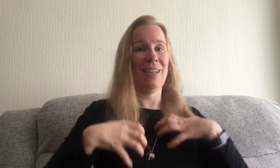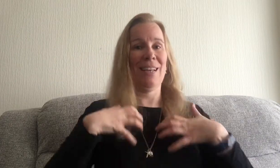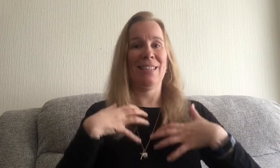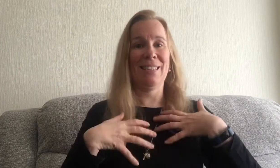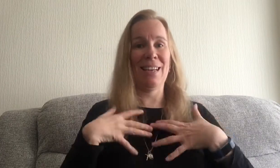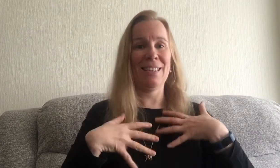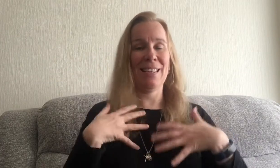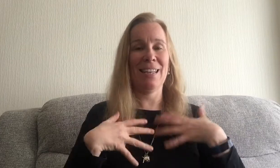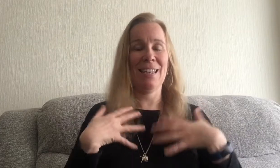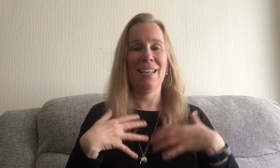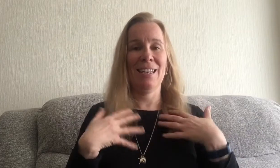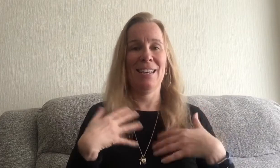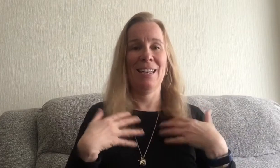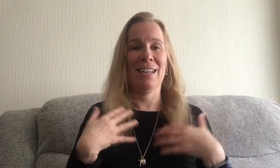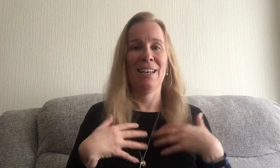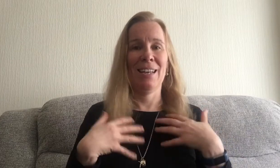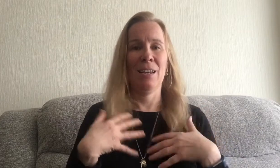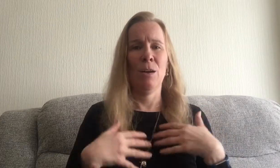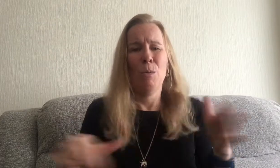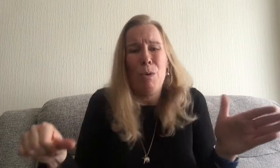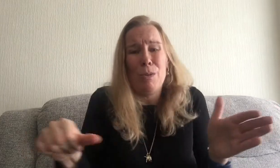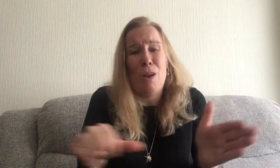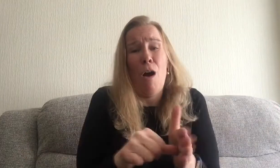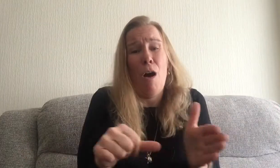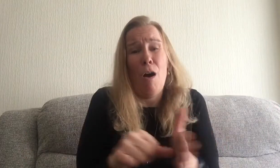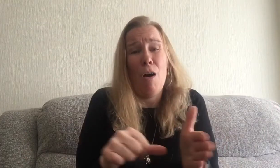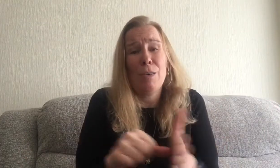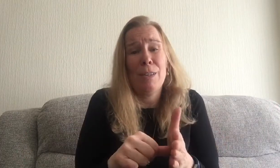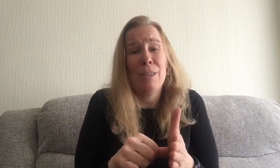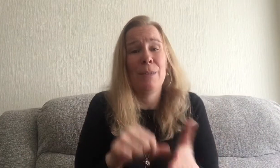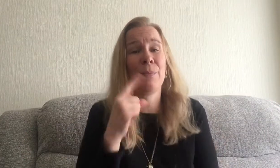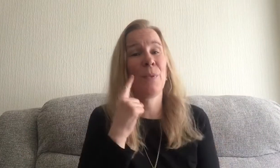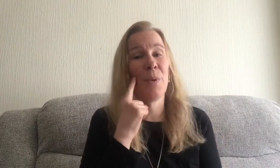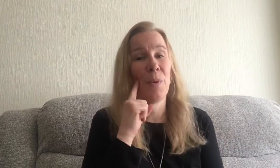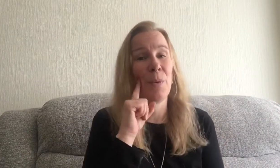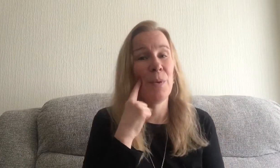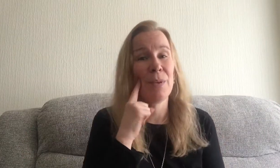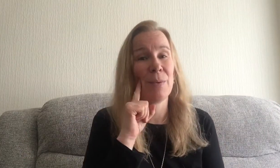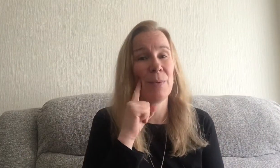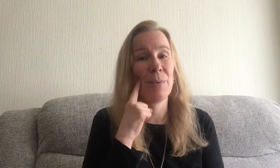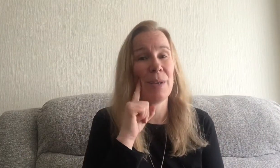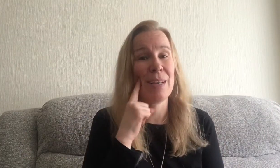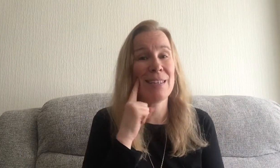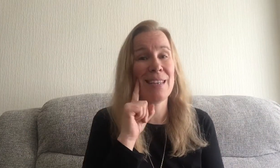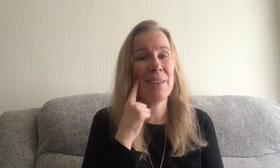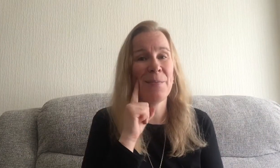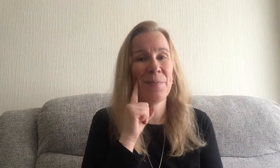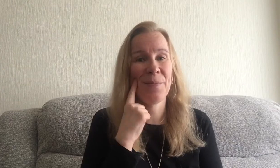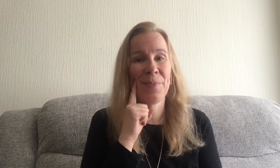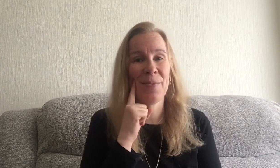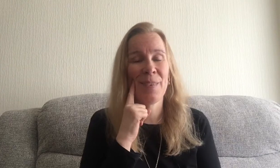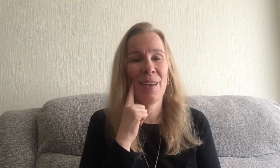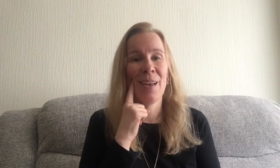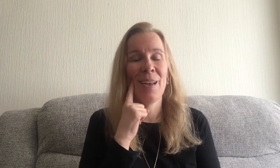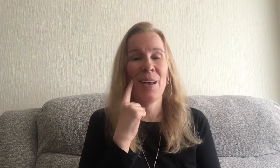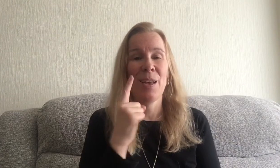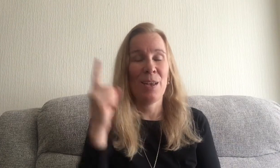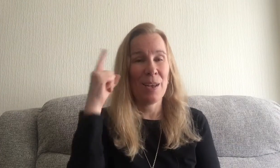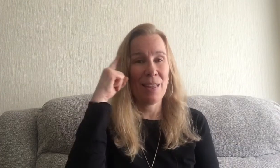exciting what's hard easy you can